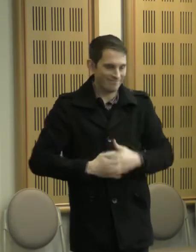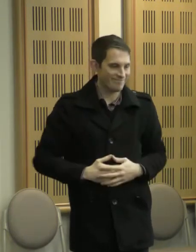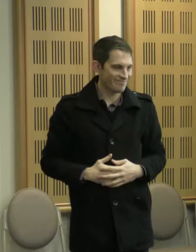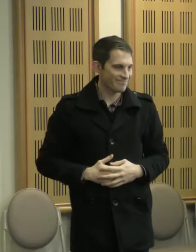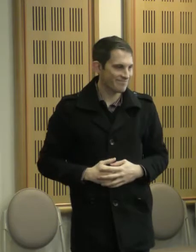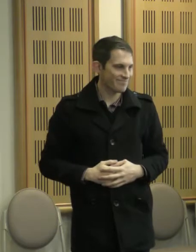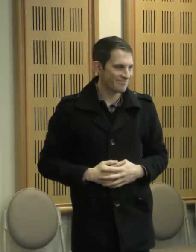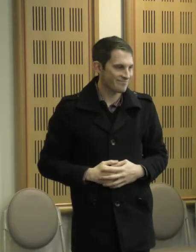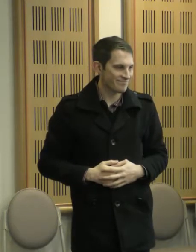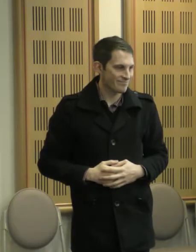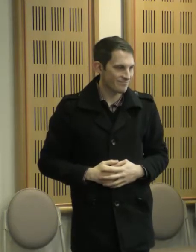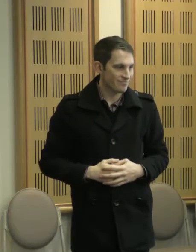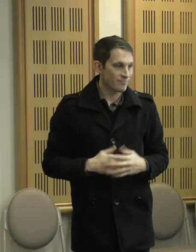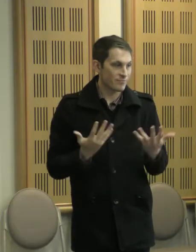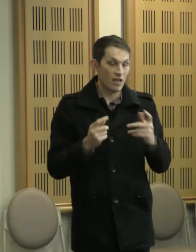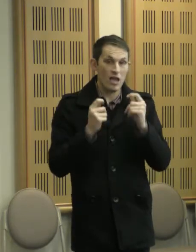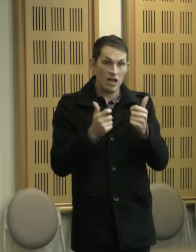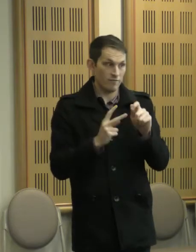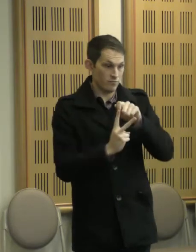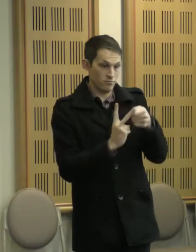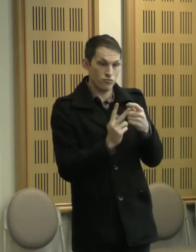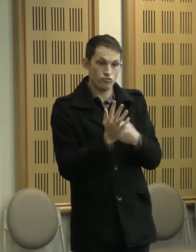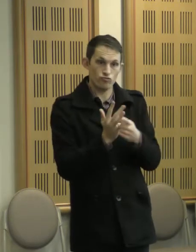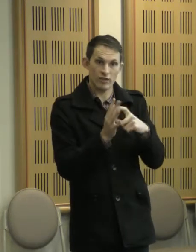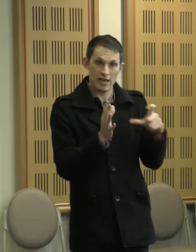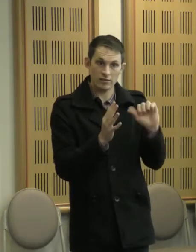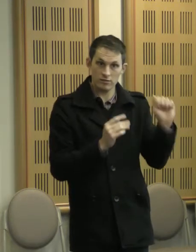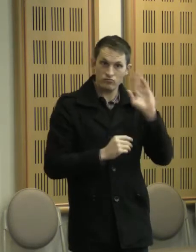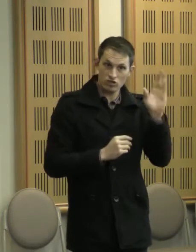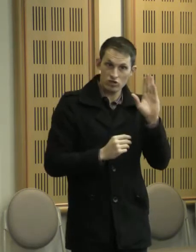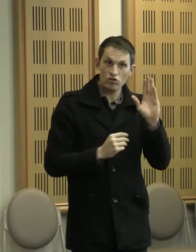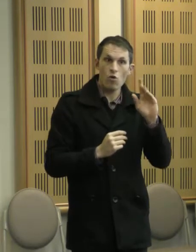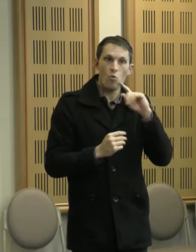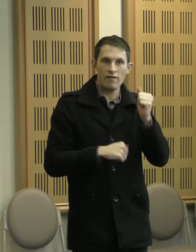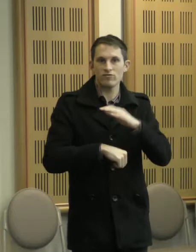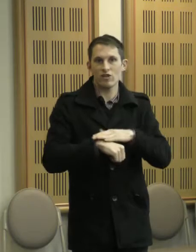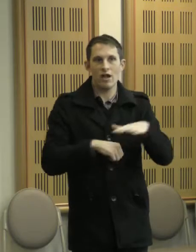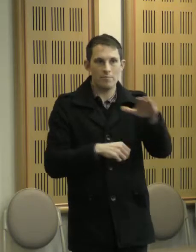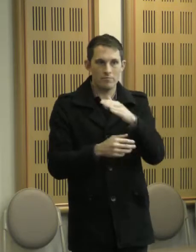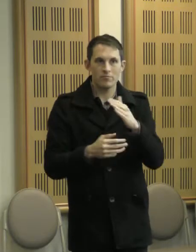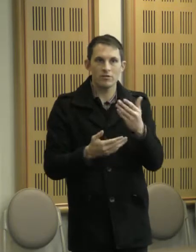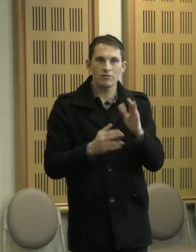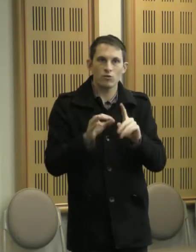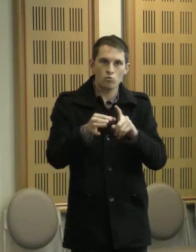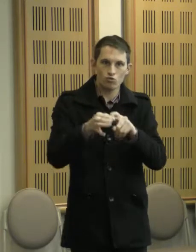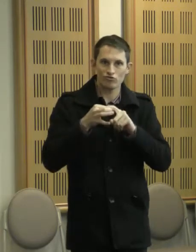After REAC's presentation, there'll be time for questions and discussion. So thank you very much.